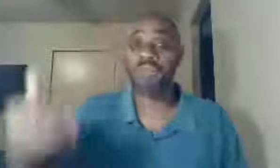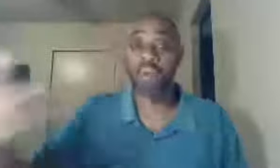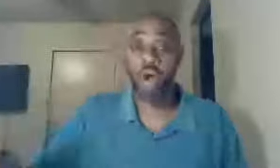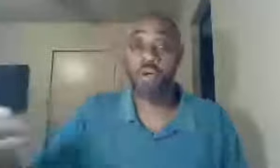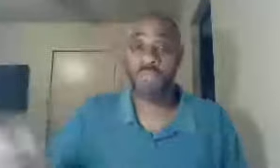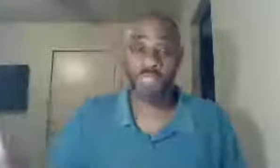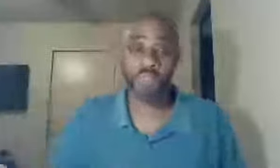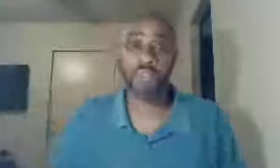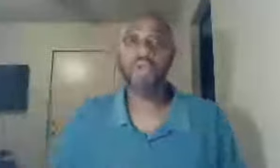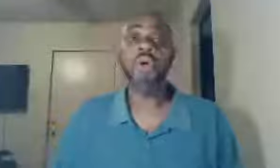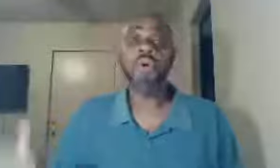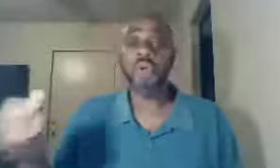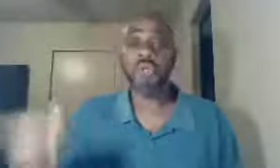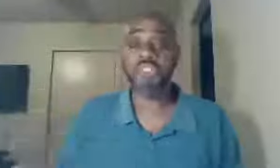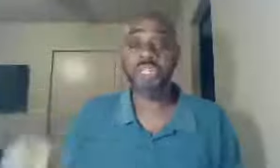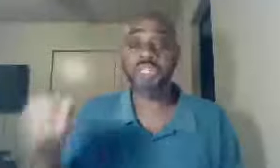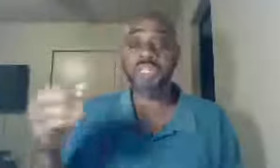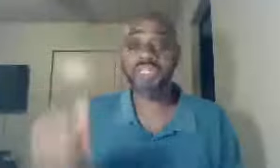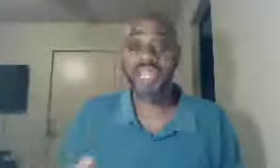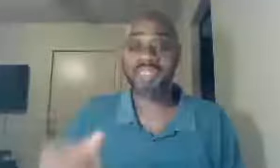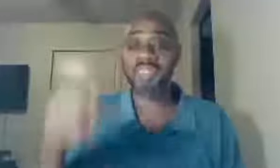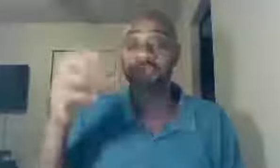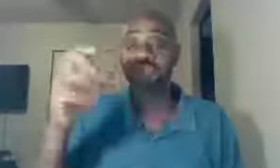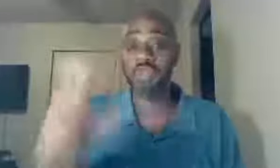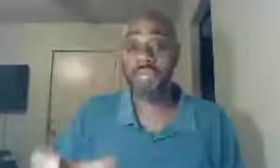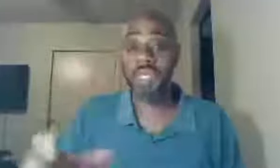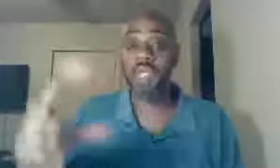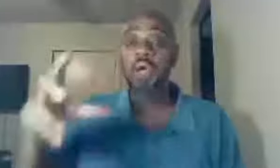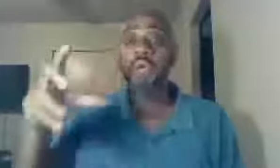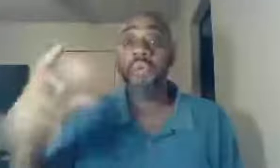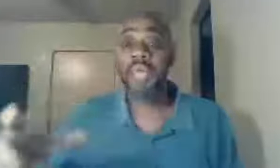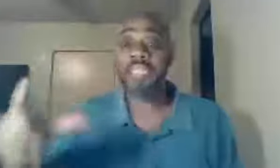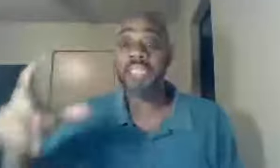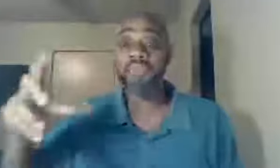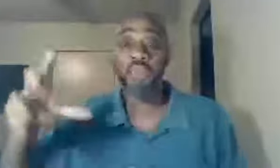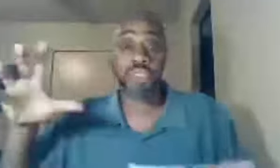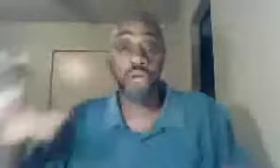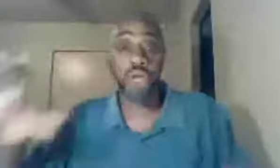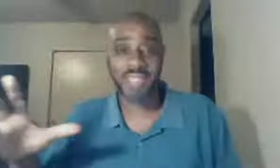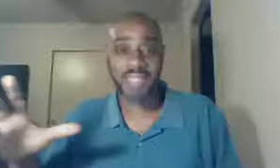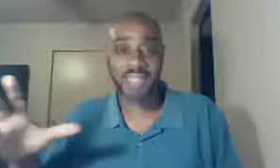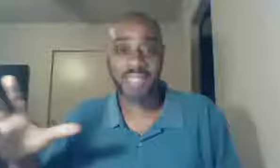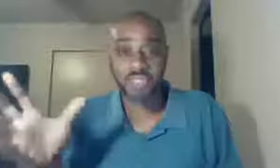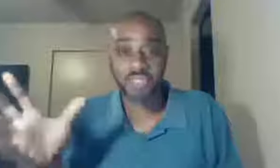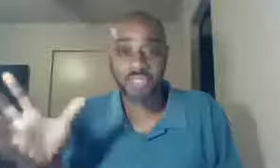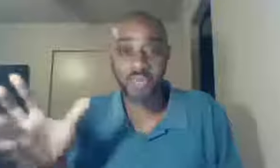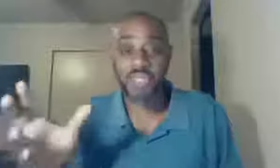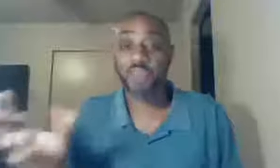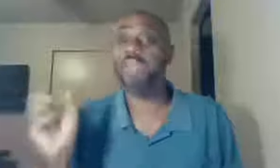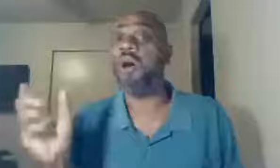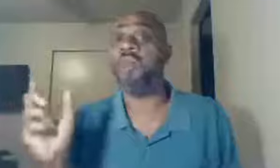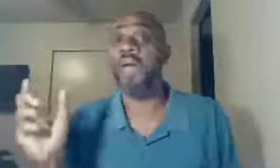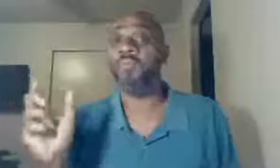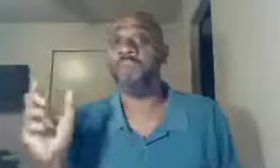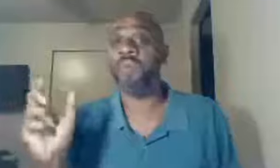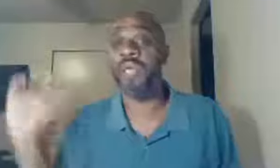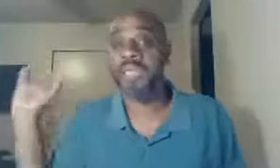grown people, who understood the necessity, to speak relative, to a circumstance, a situation, we call that, when we're reading